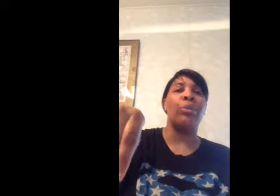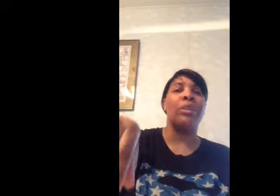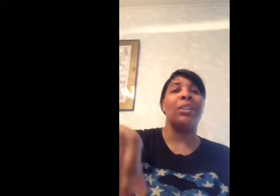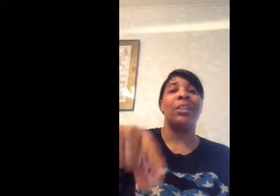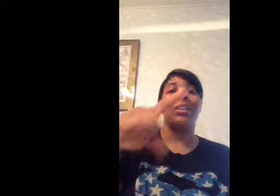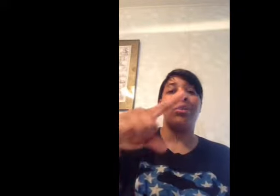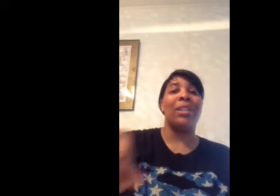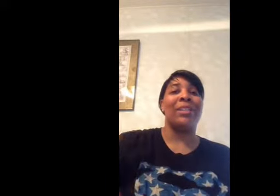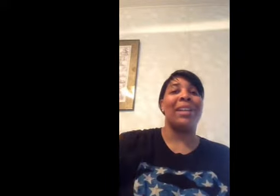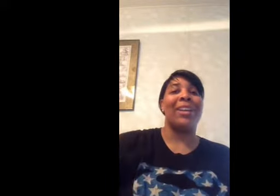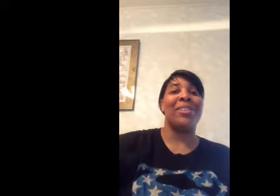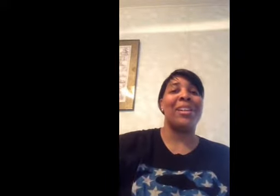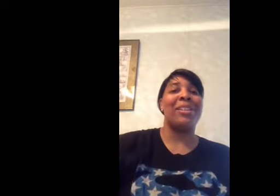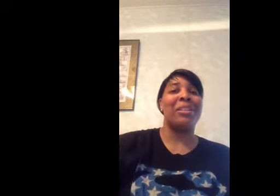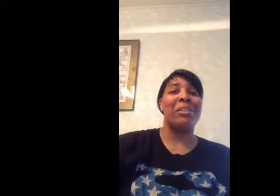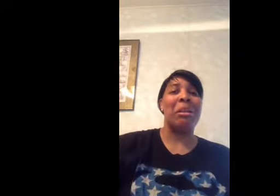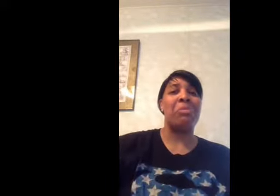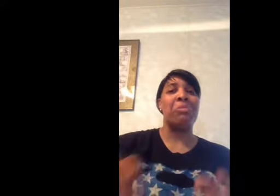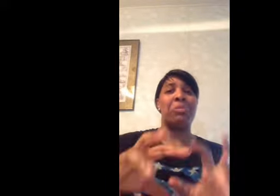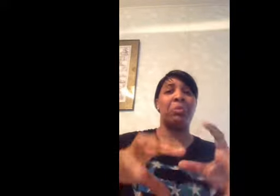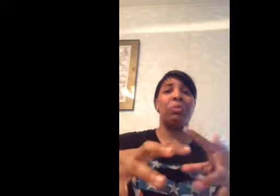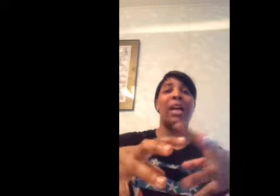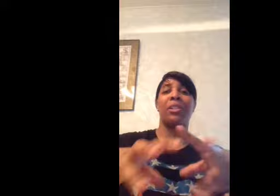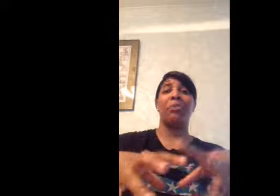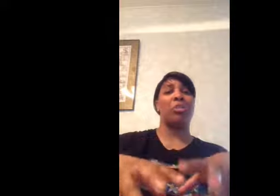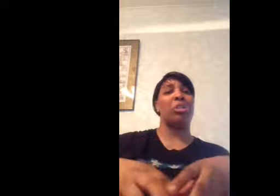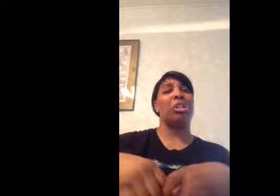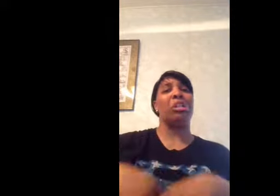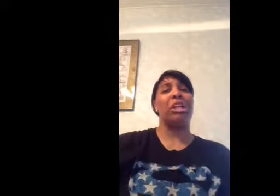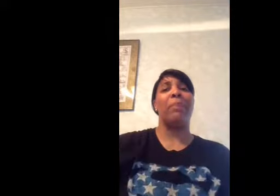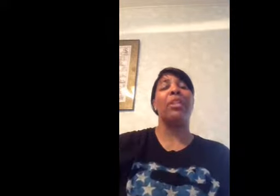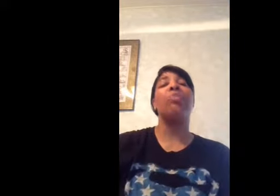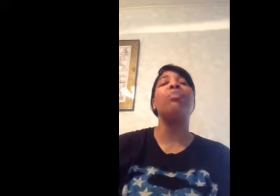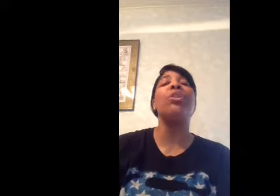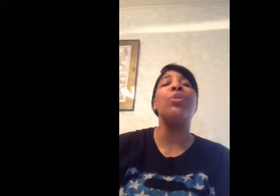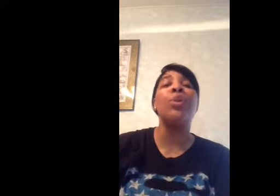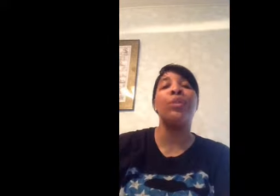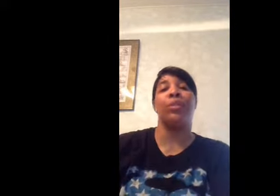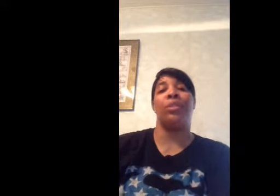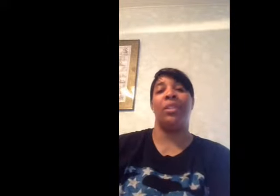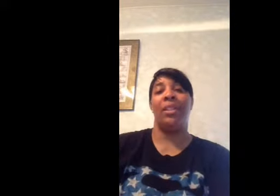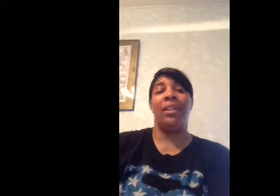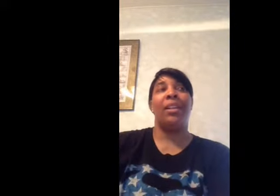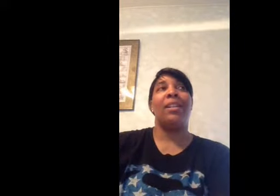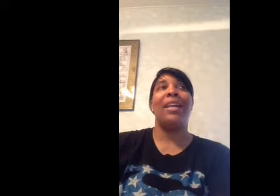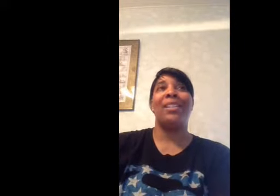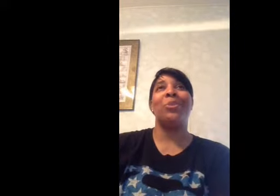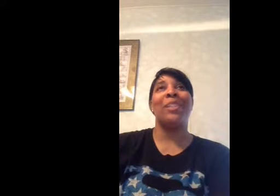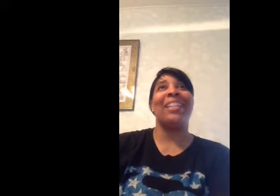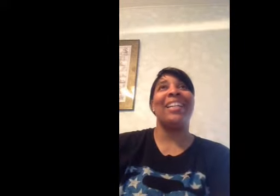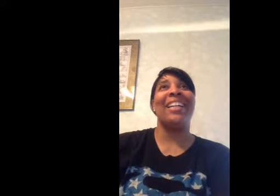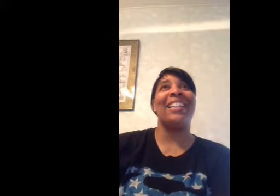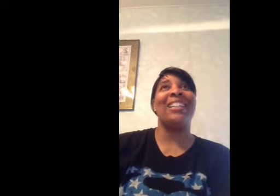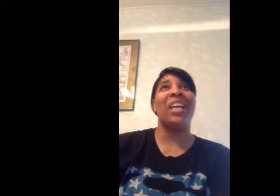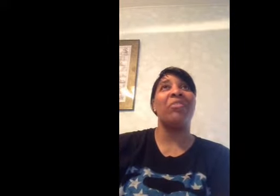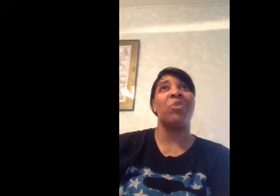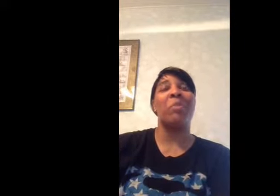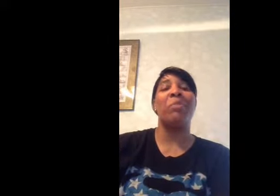what it's like outside and those blossoms are starting to come and they're beautiful that's the one thing I have to remember